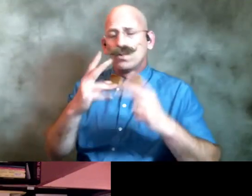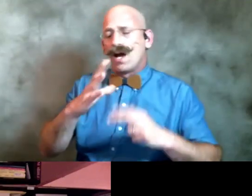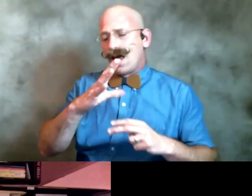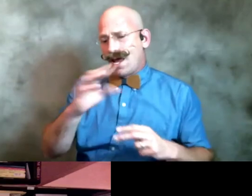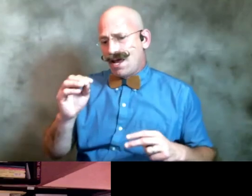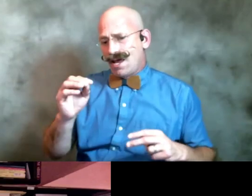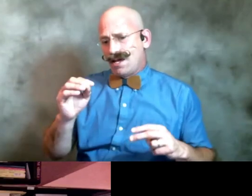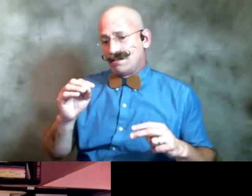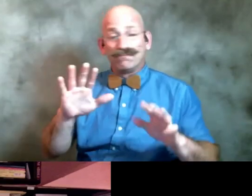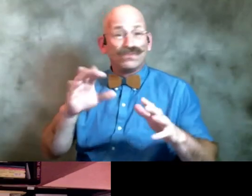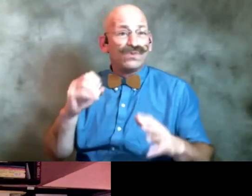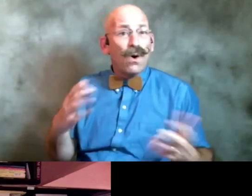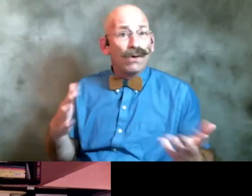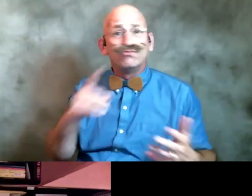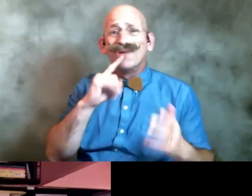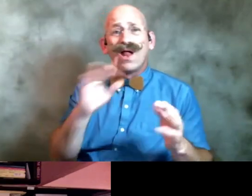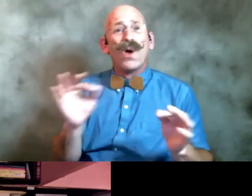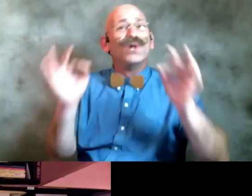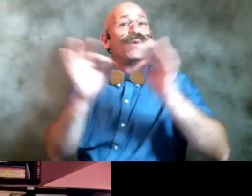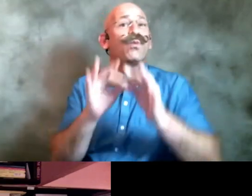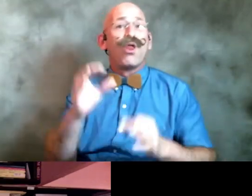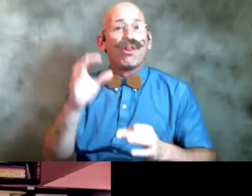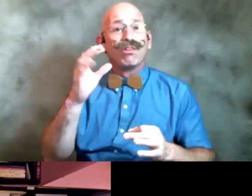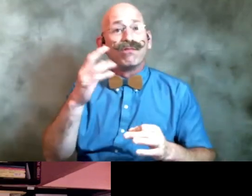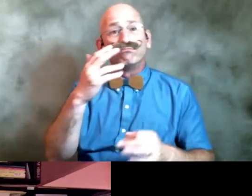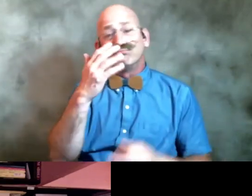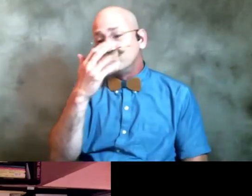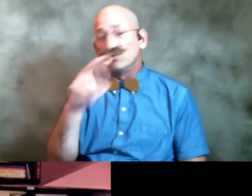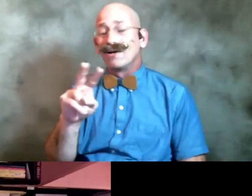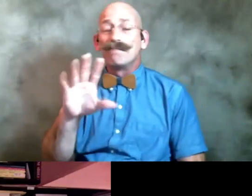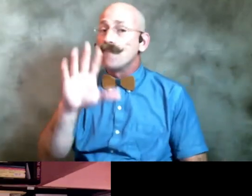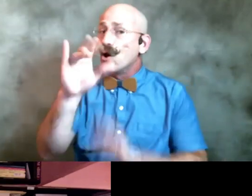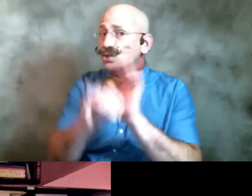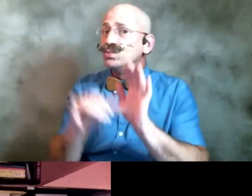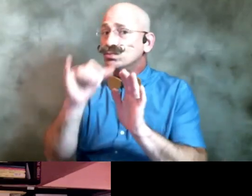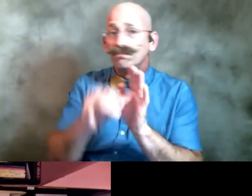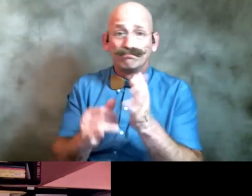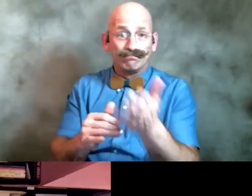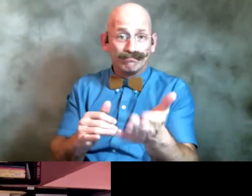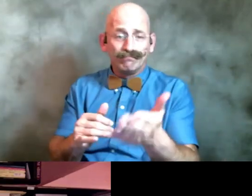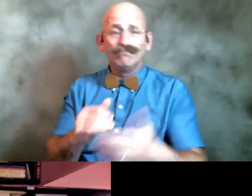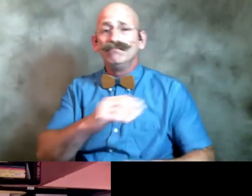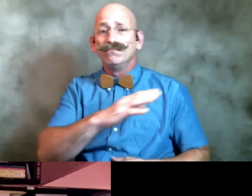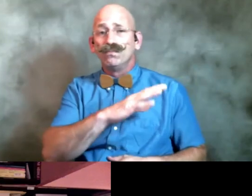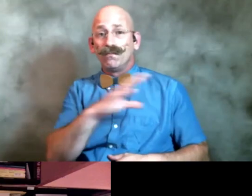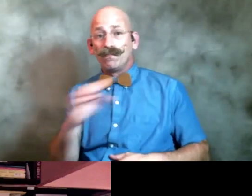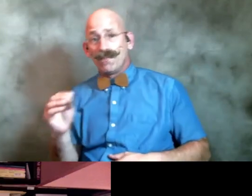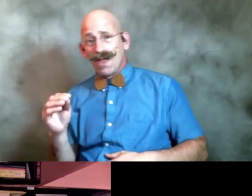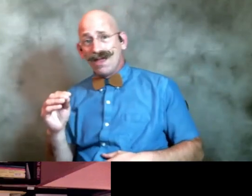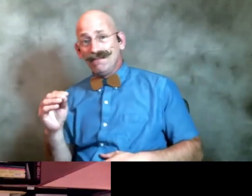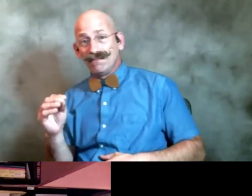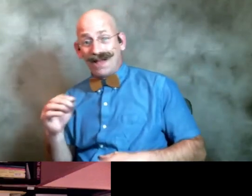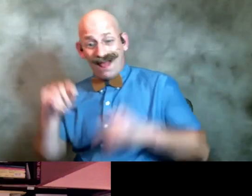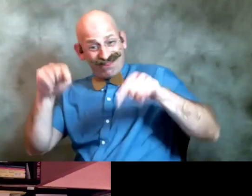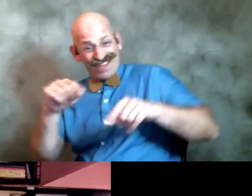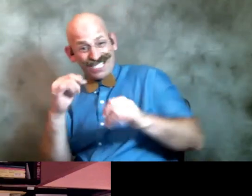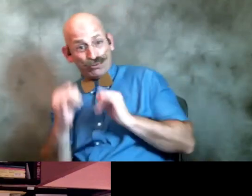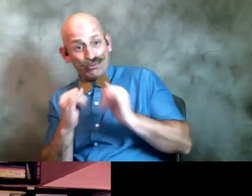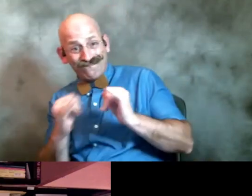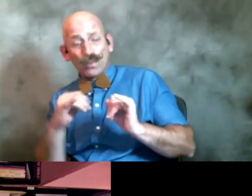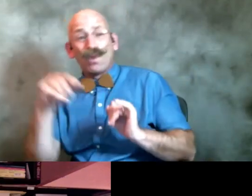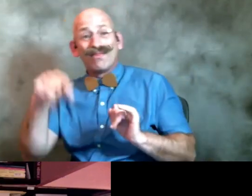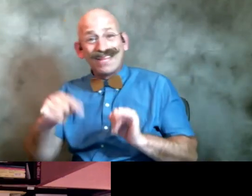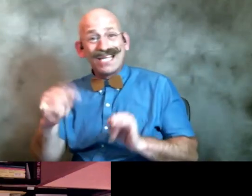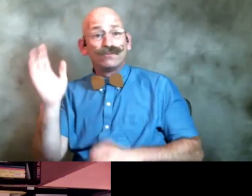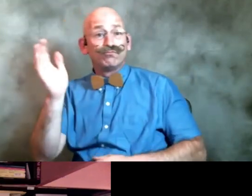so it's it's worth looking at and you can it's all on youtube and you can and this this uh this uh interview and reading will